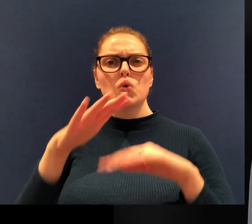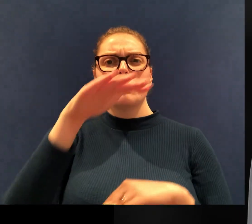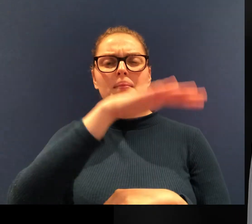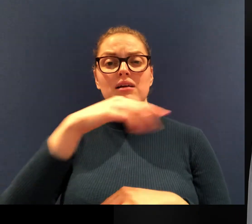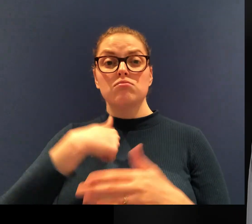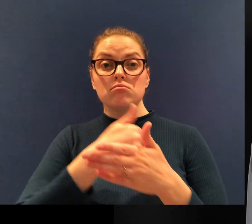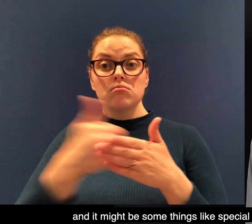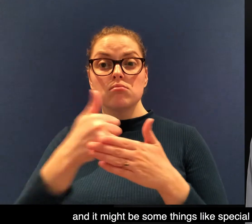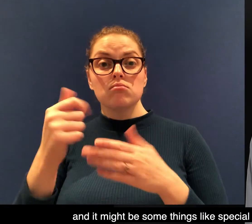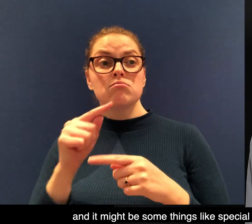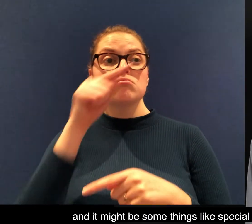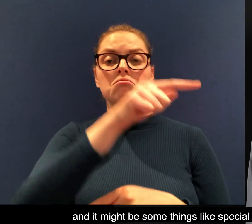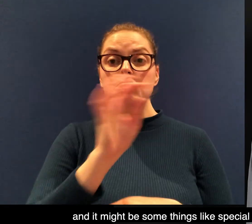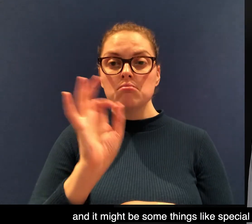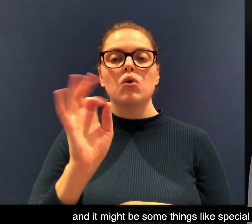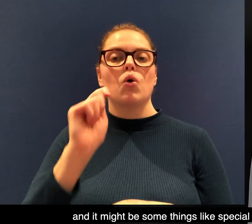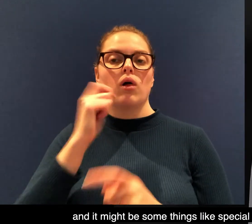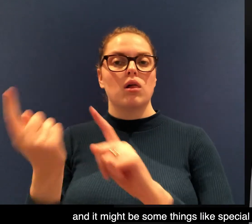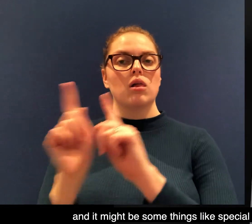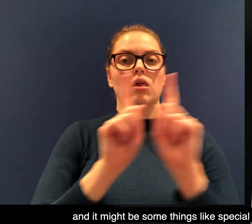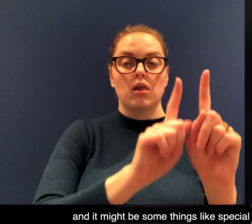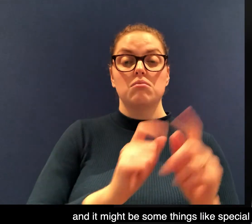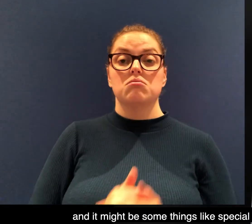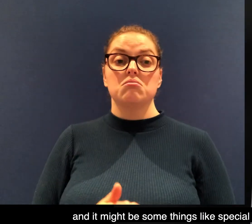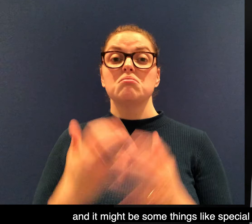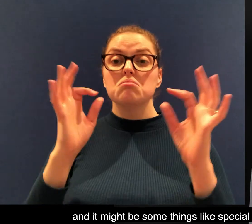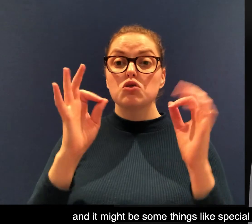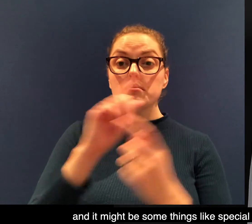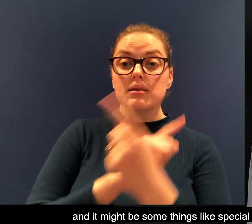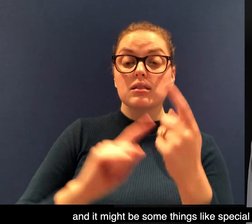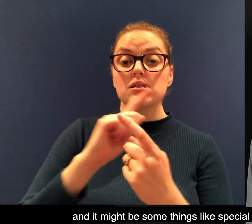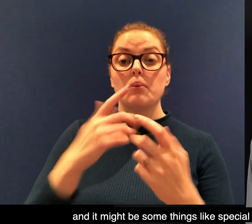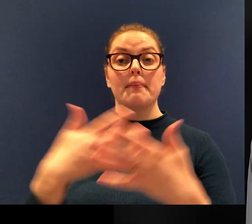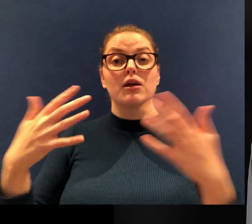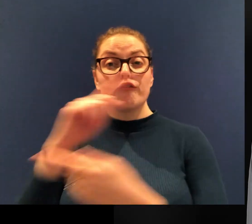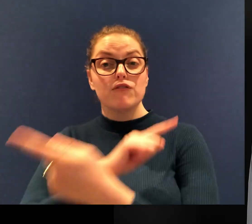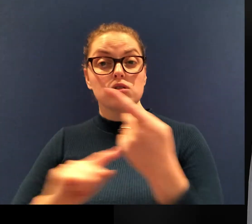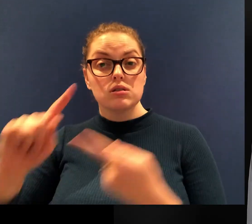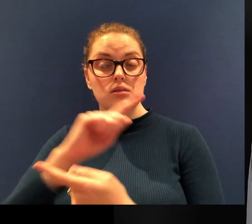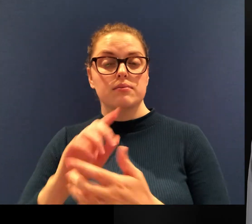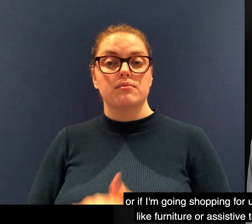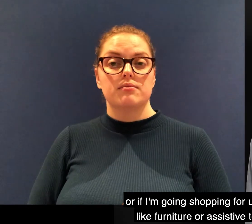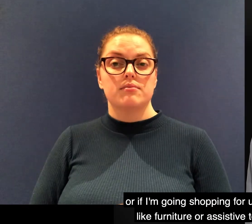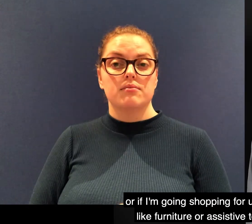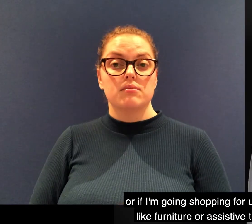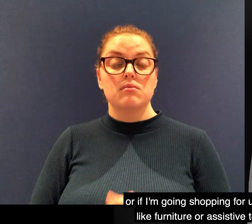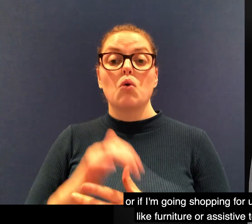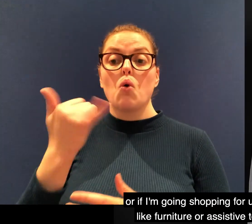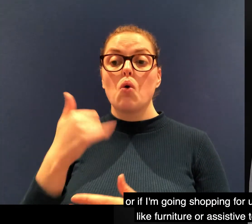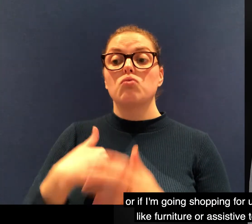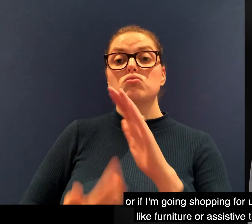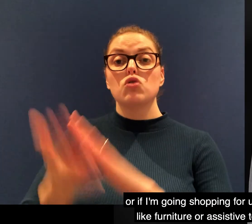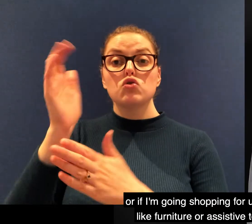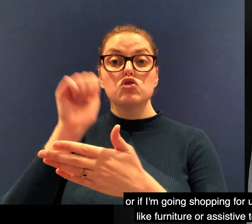and that might be for things like special meetings or conferences or if